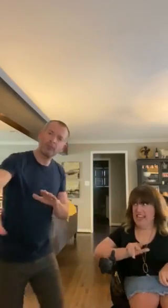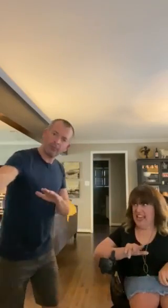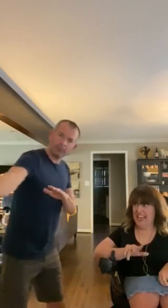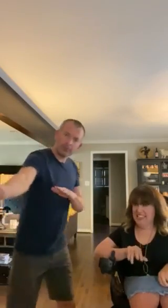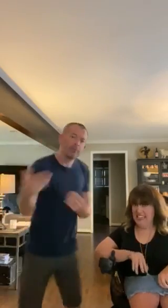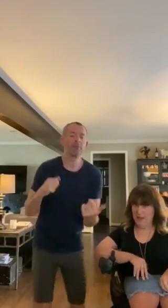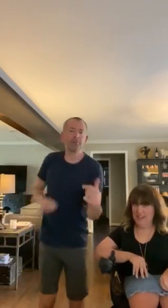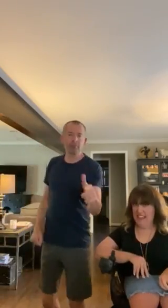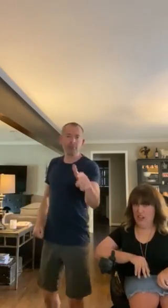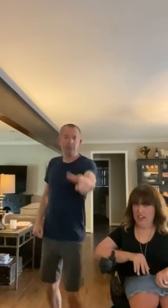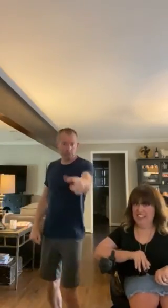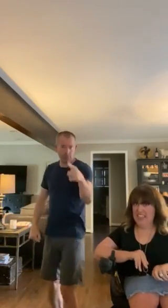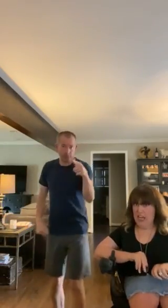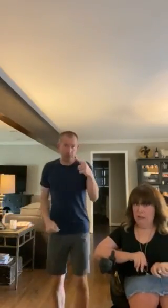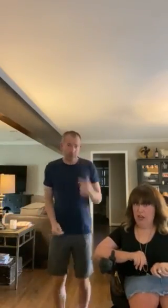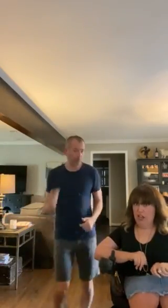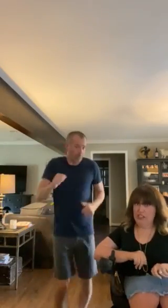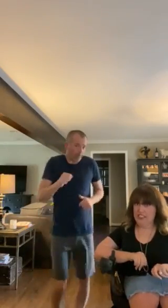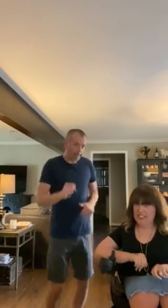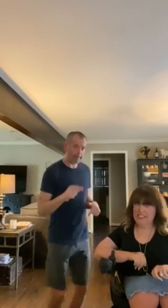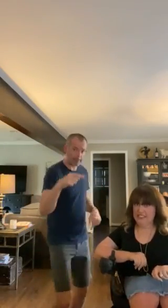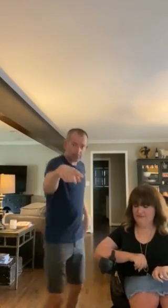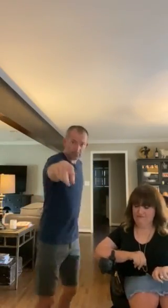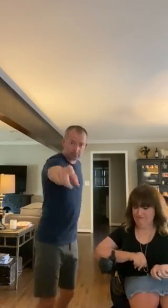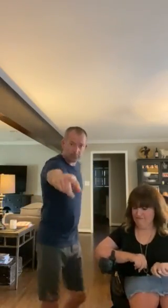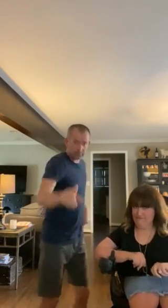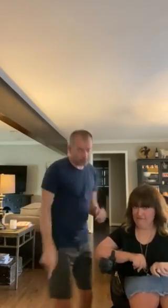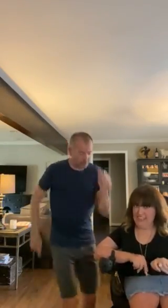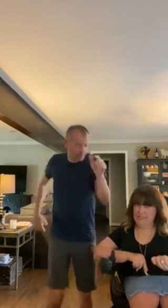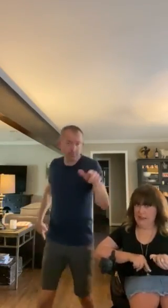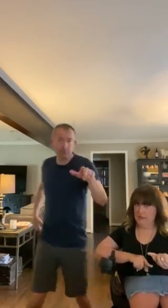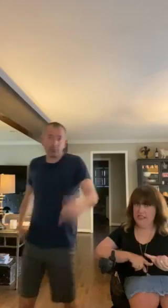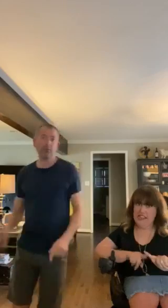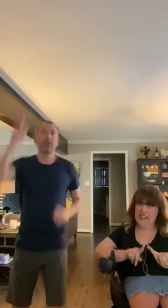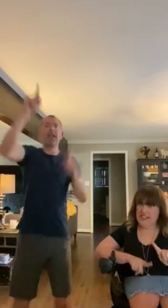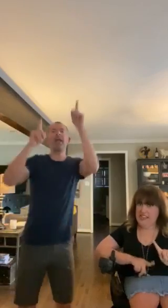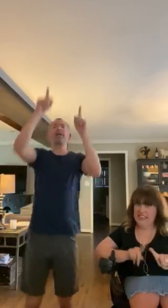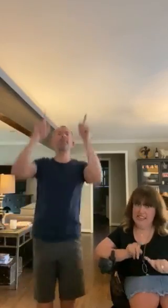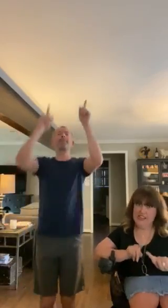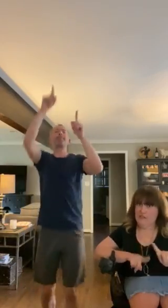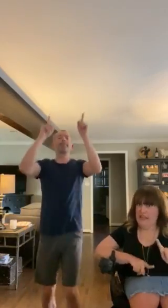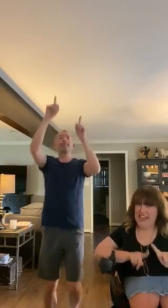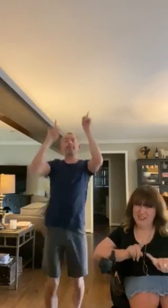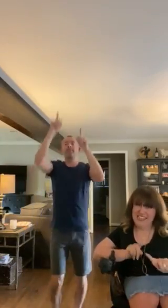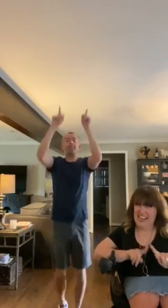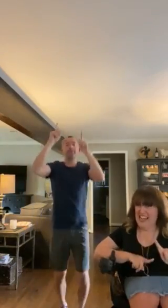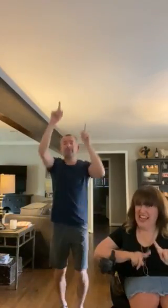pain, I'll be there on the floor As a man that I can, don't you know that there ain't no mountain high